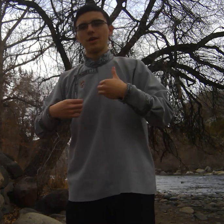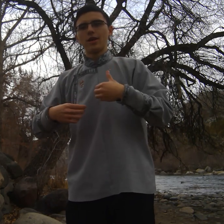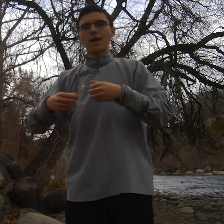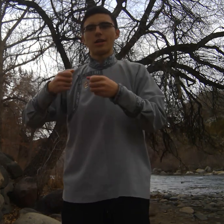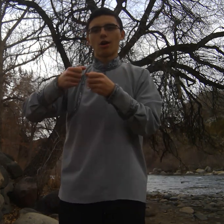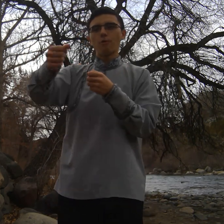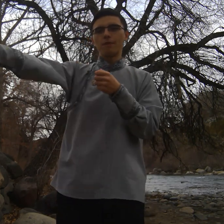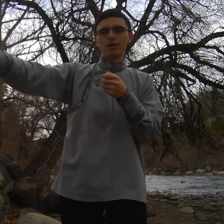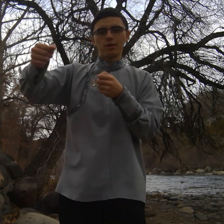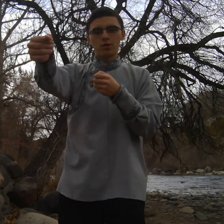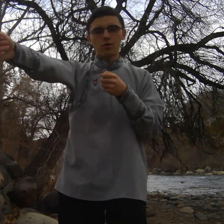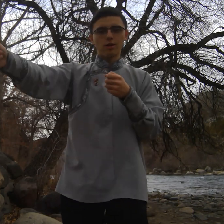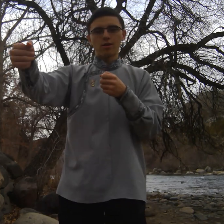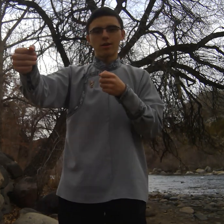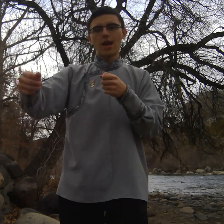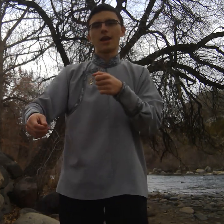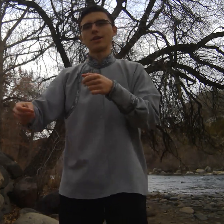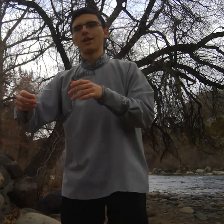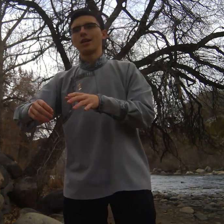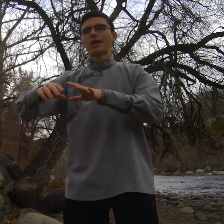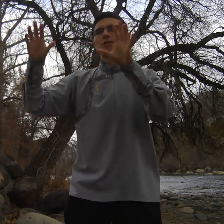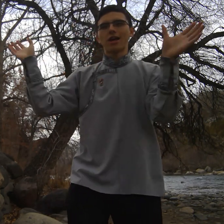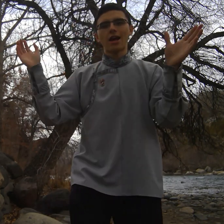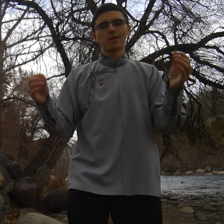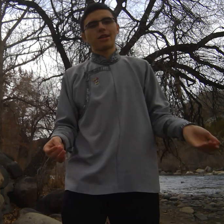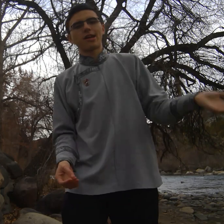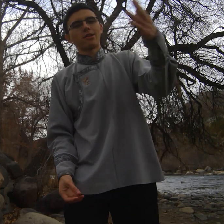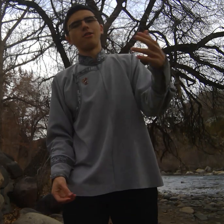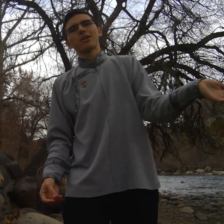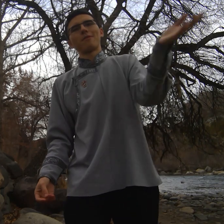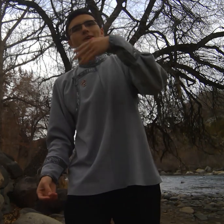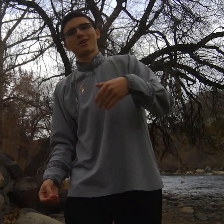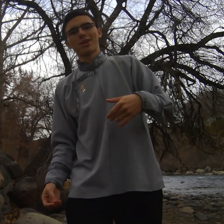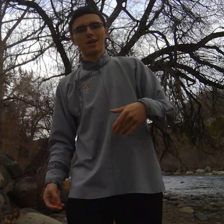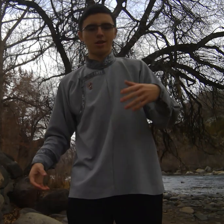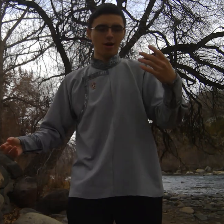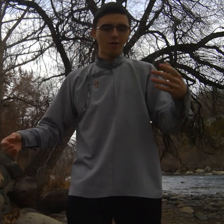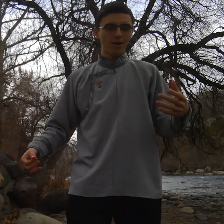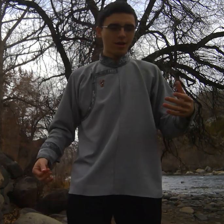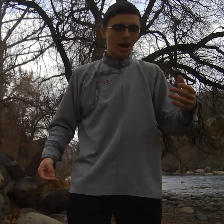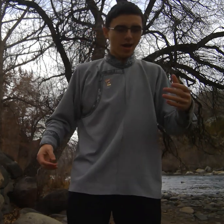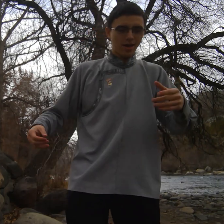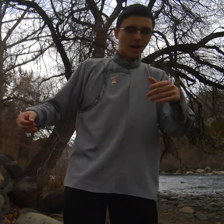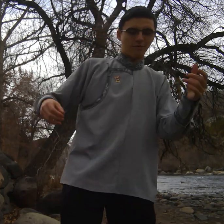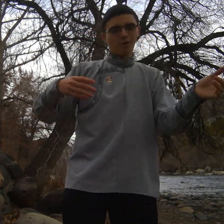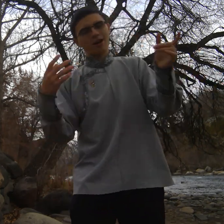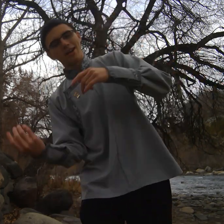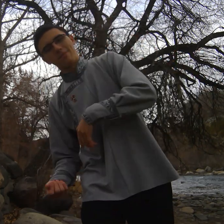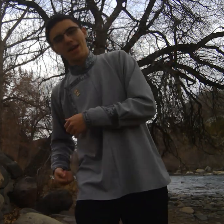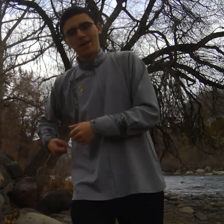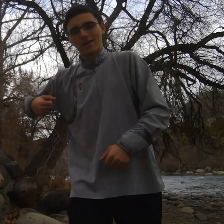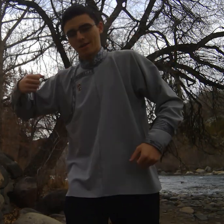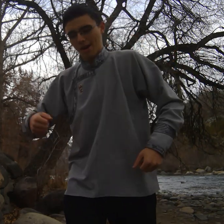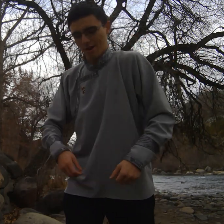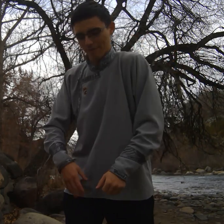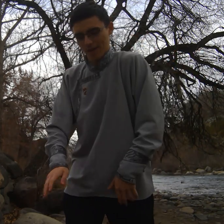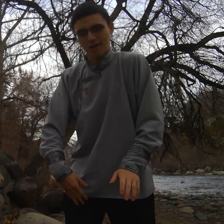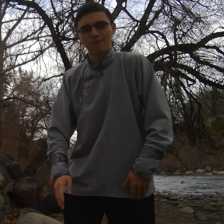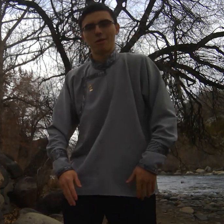and he's opened the door and he's outside and he's like Daniel come look and so I roll out of bed and get on my slippers